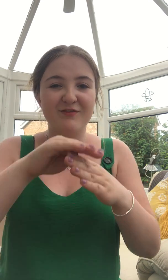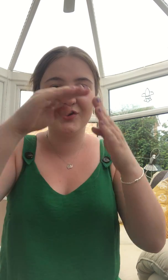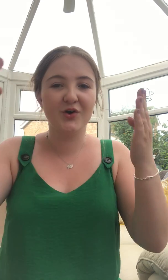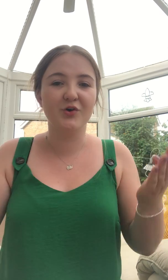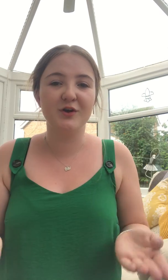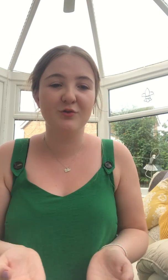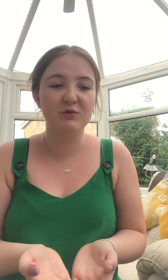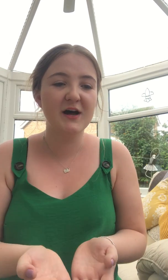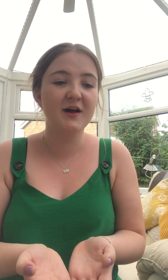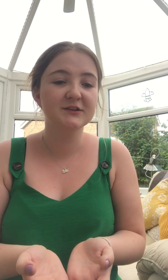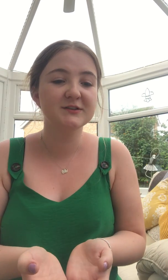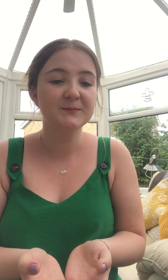you're going in the world